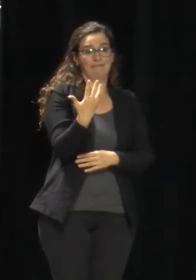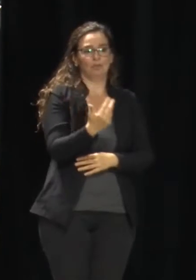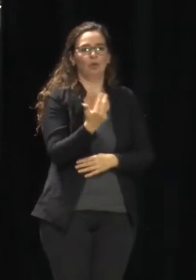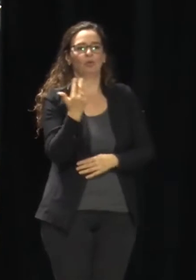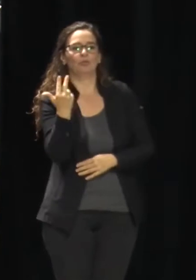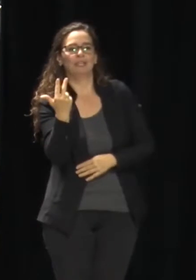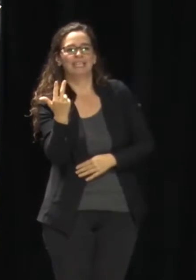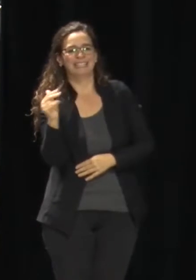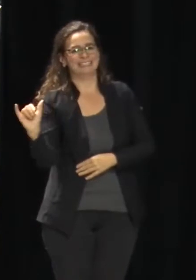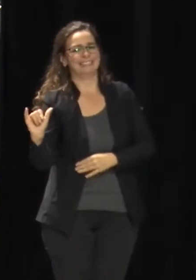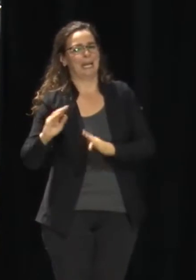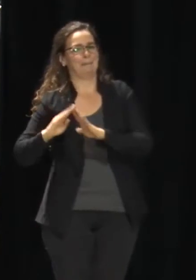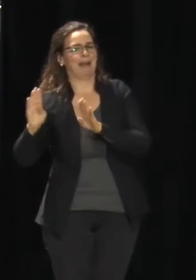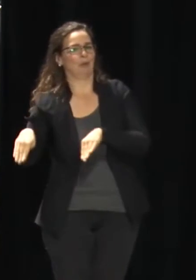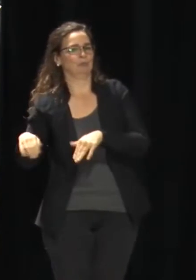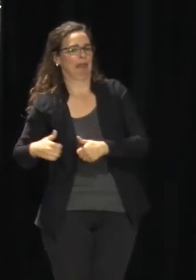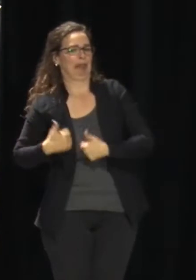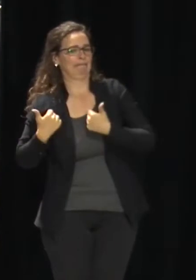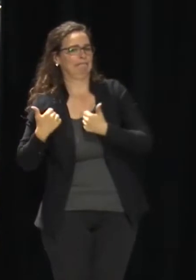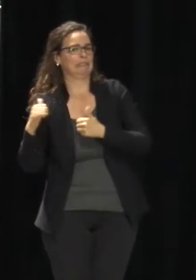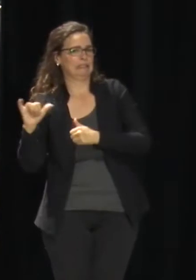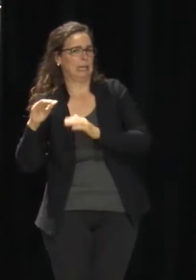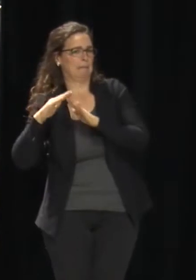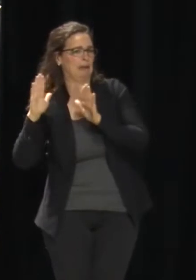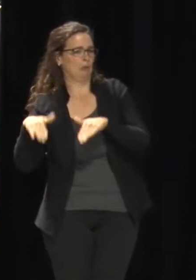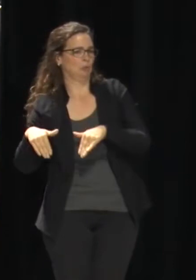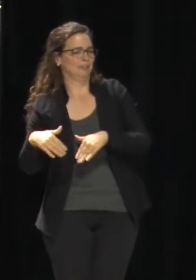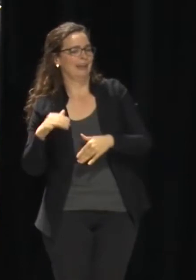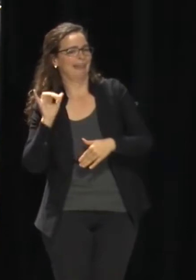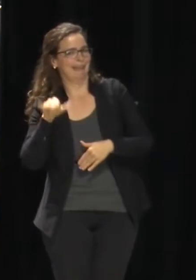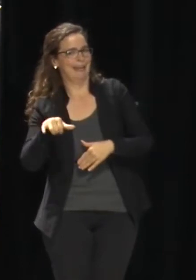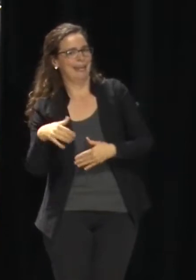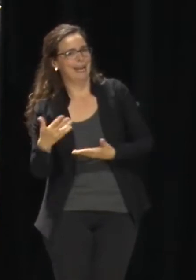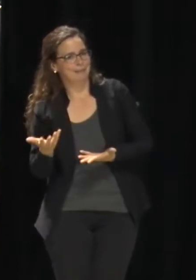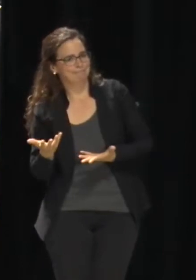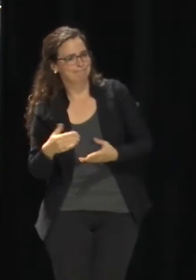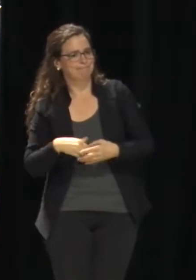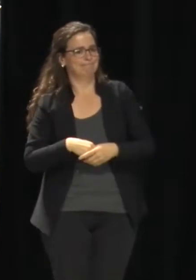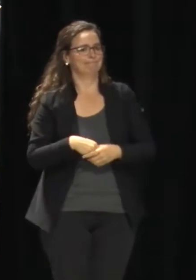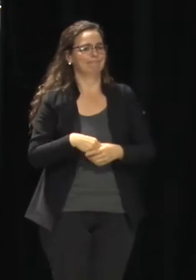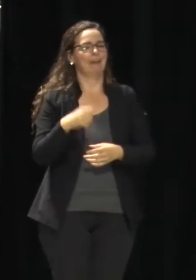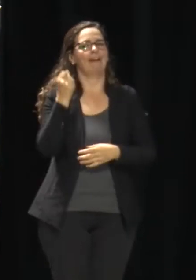one household where the family came down with the virus.